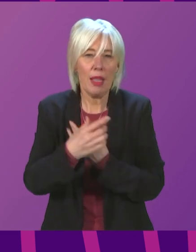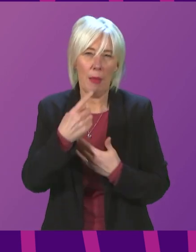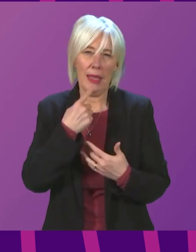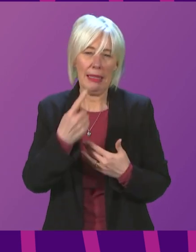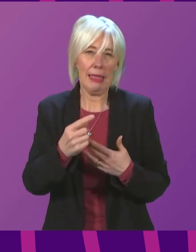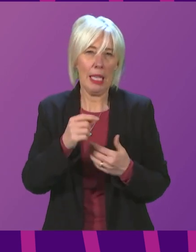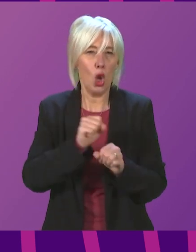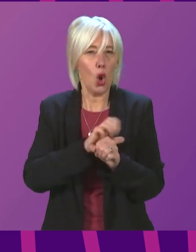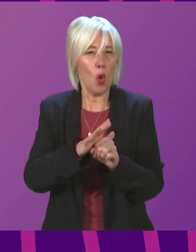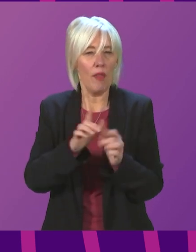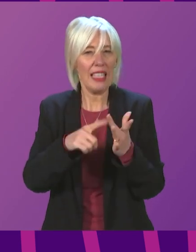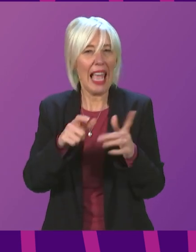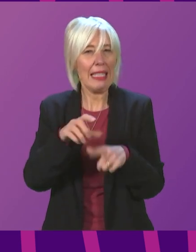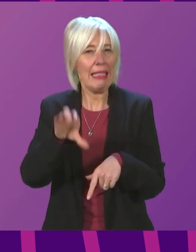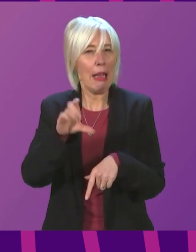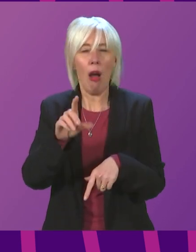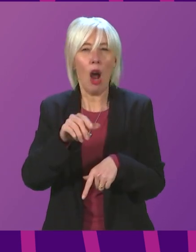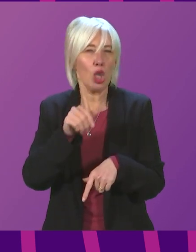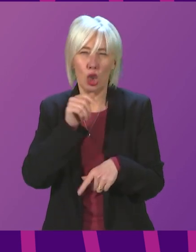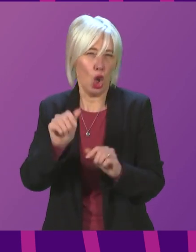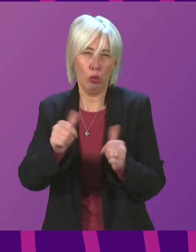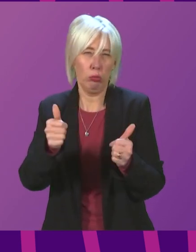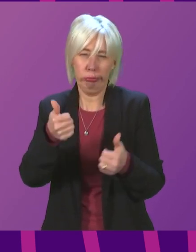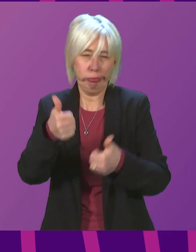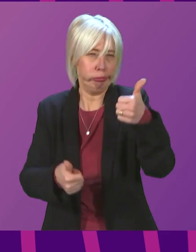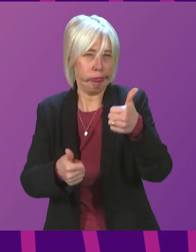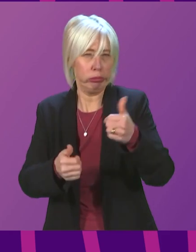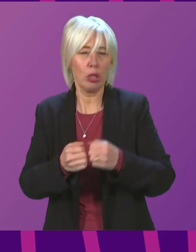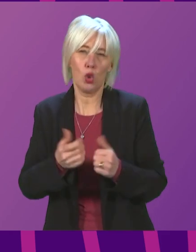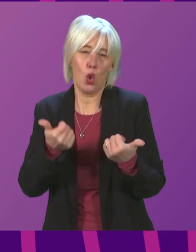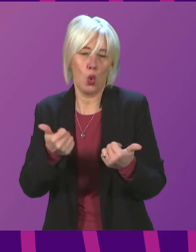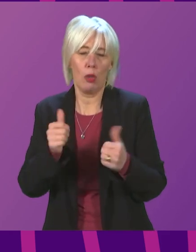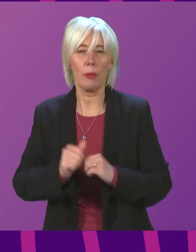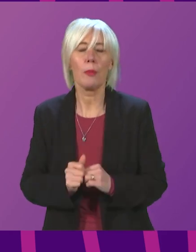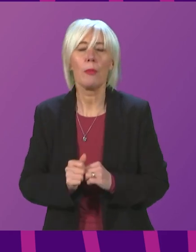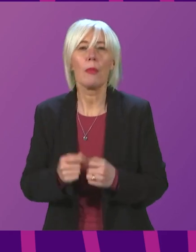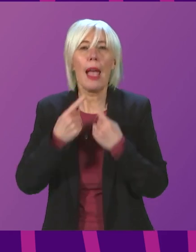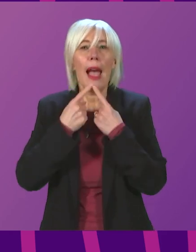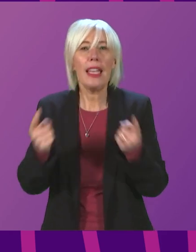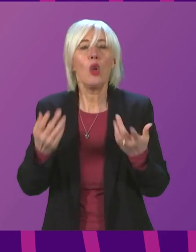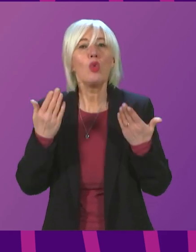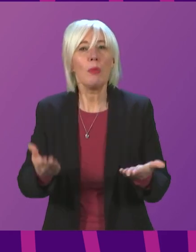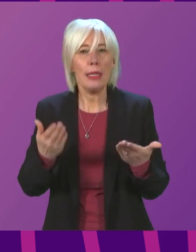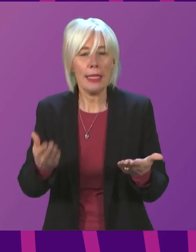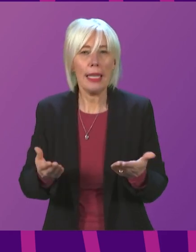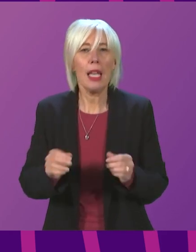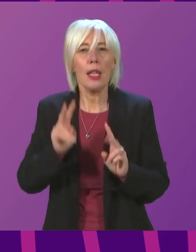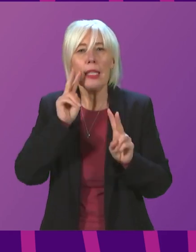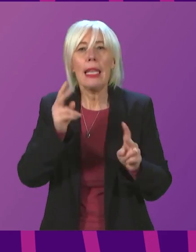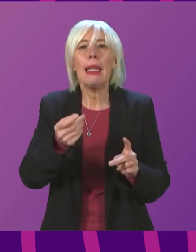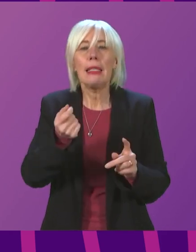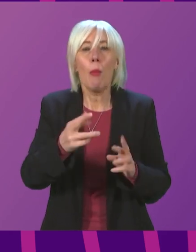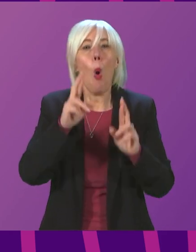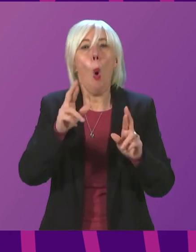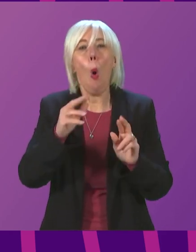are disproportionate full stop, and I hope they will now fall away. Presiding officer, the announcements today will represent light at the tunnel for many,